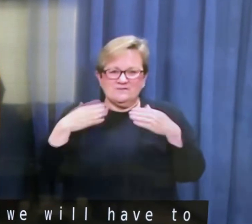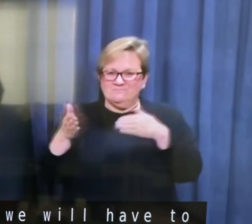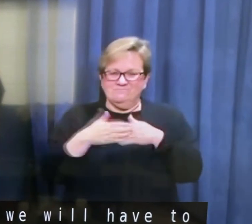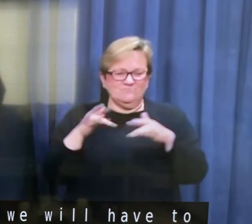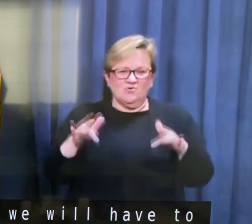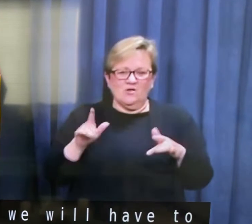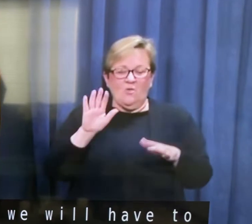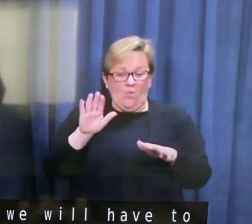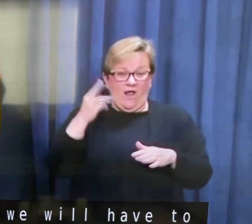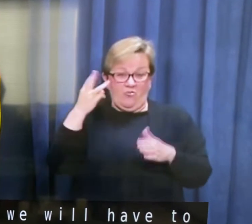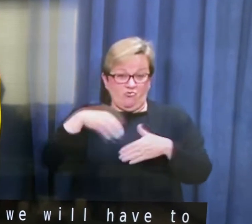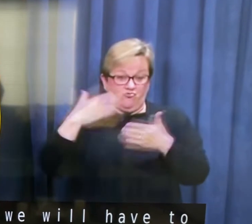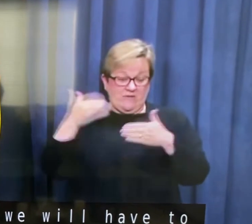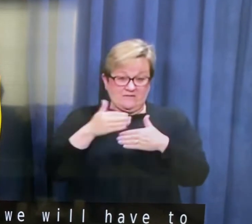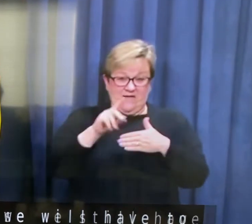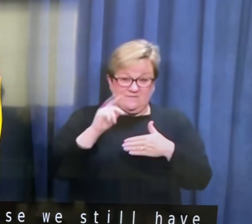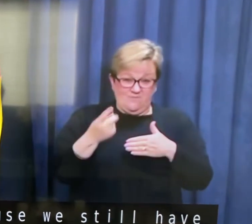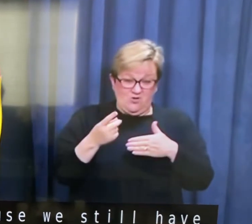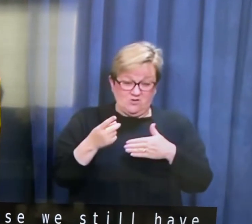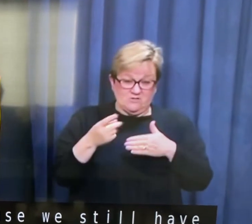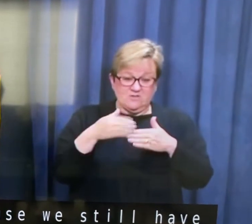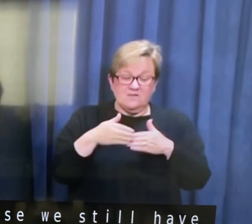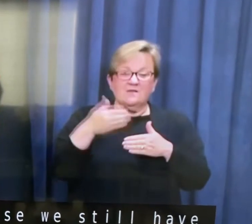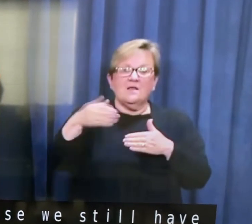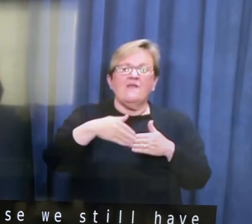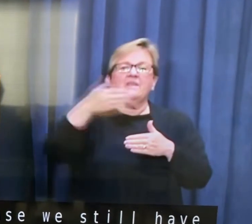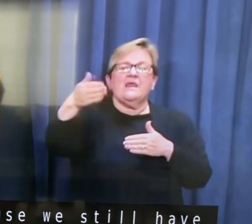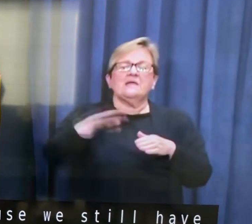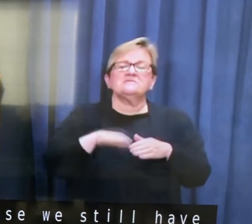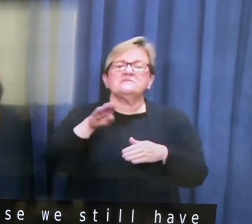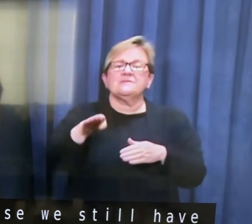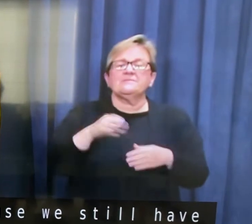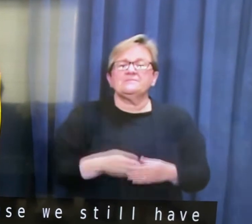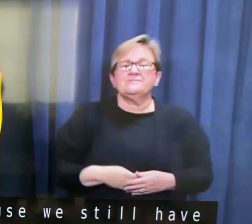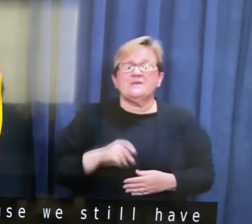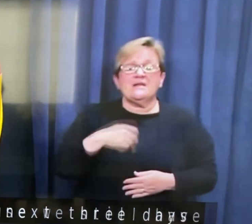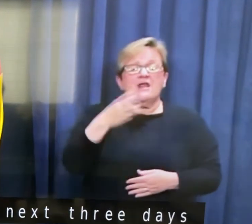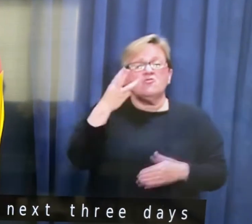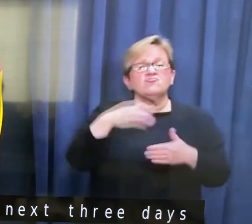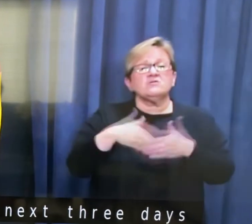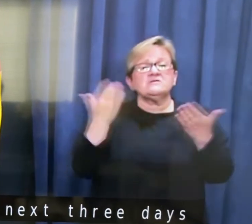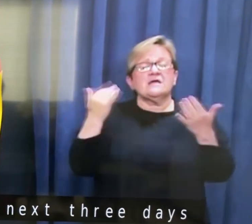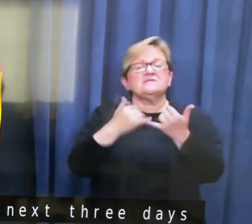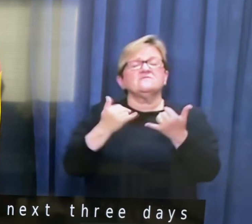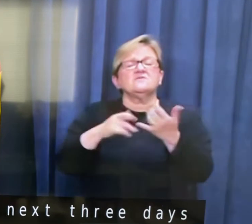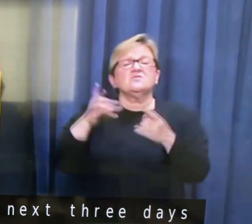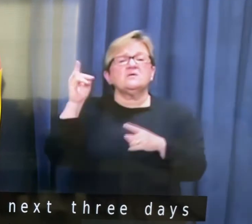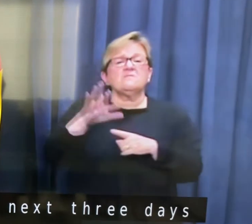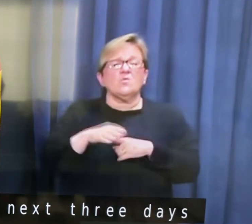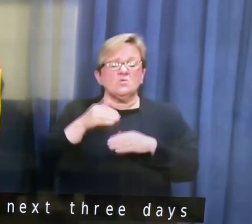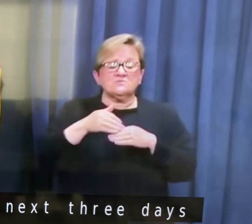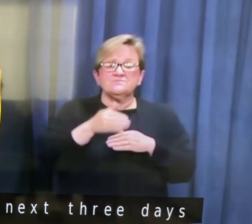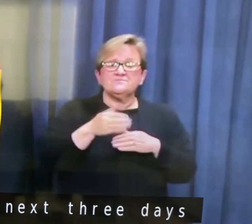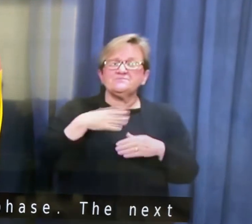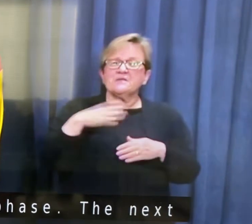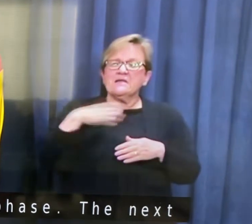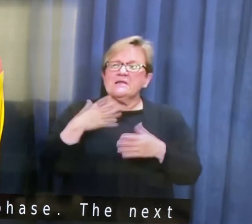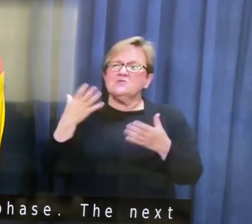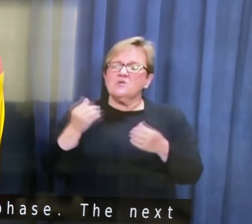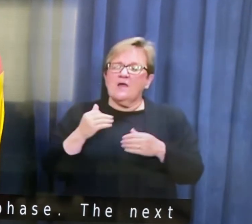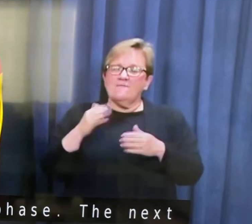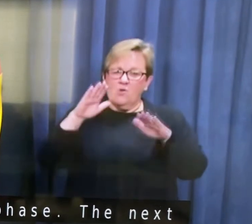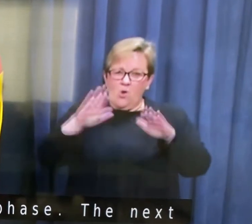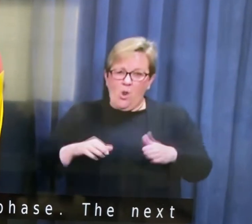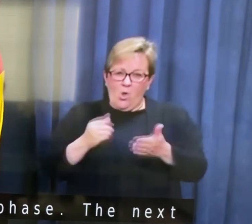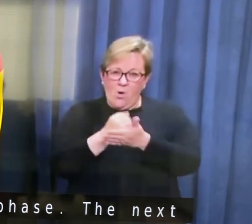get through the next three days and into the next phase so the next three days will be crucial so we need to have low